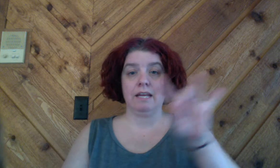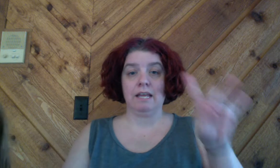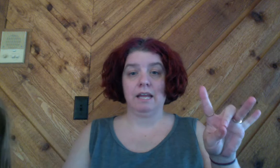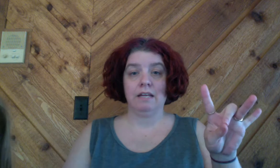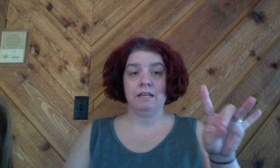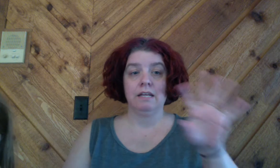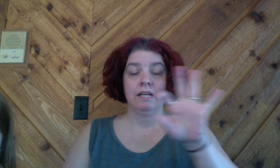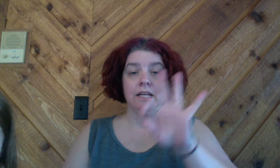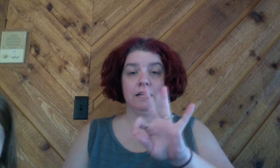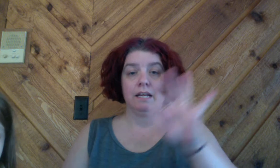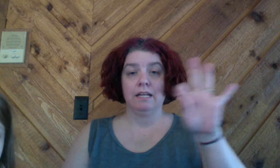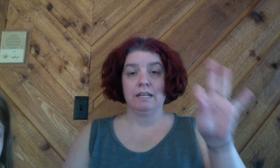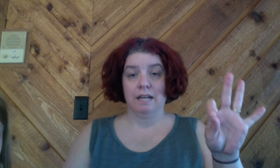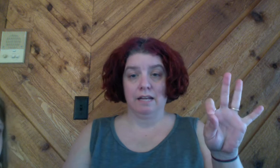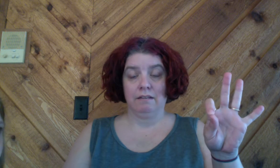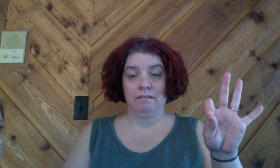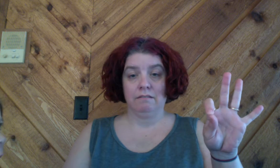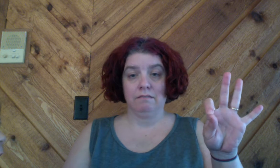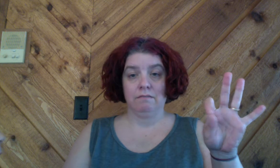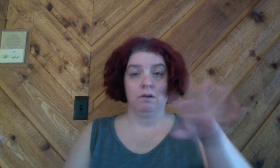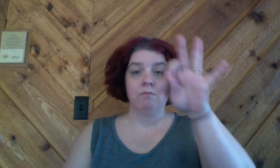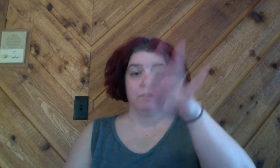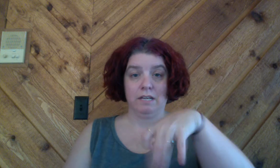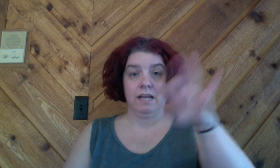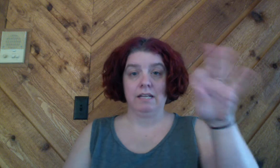88 99 99 I'm sorry 99